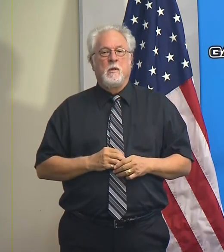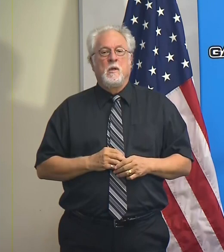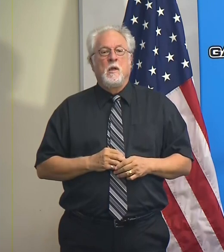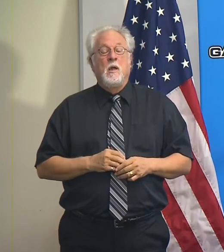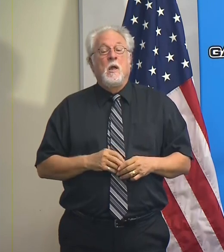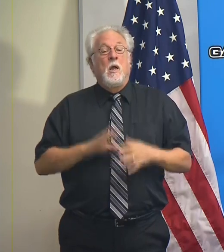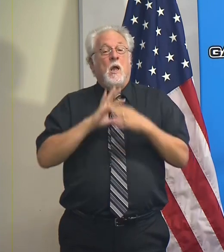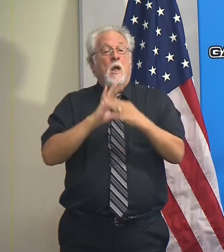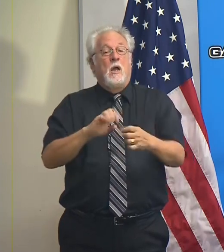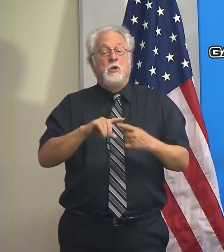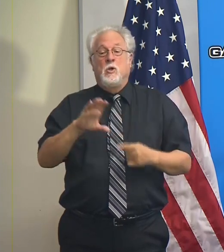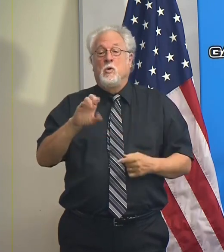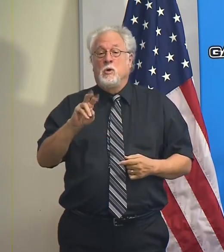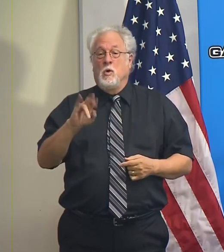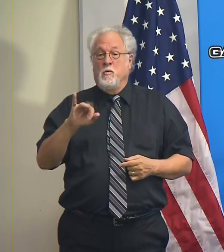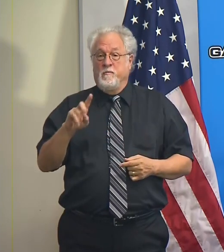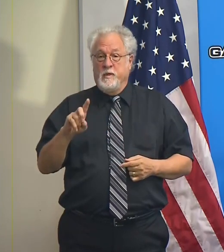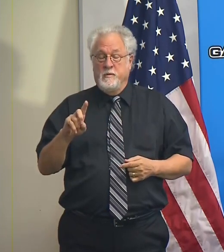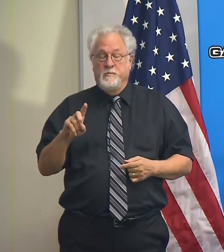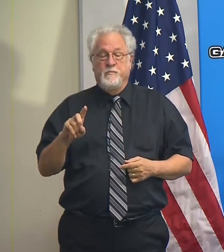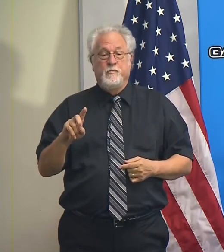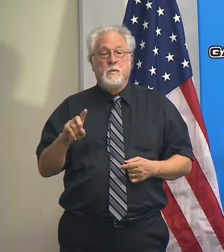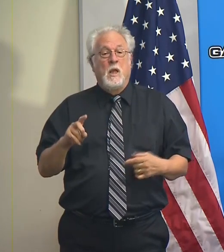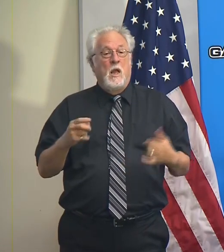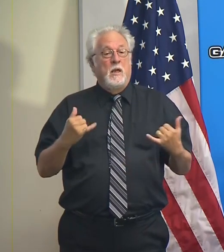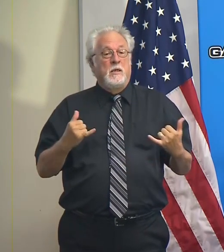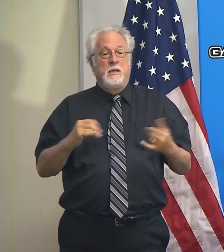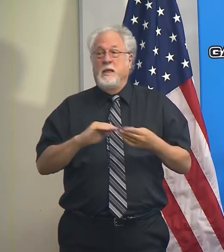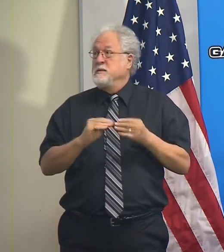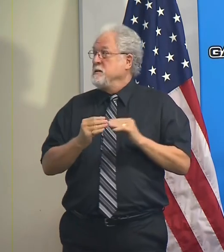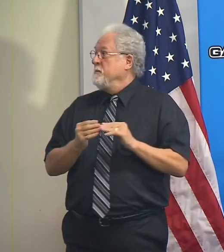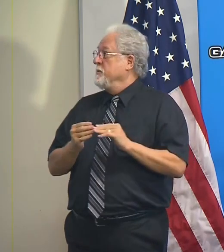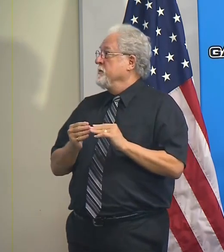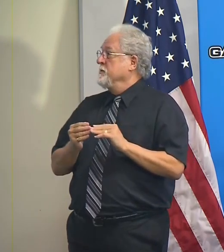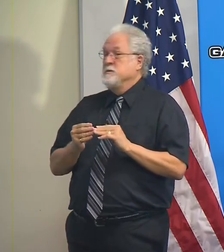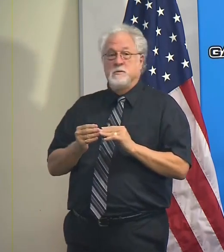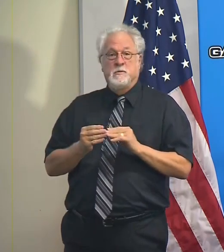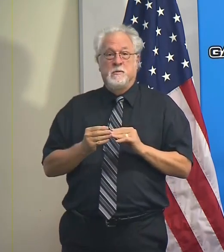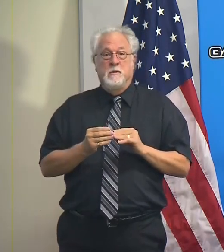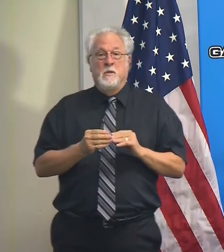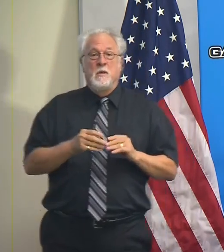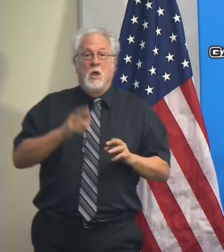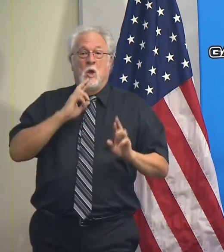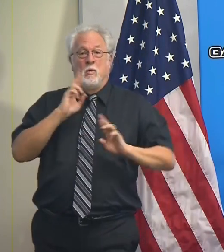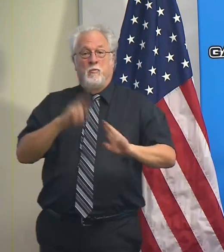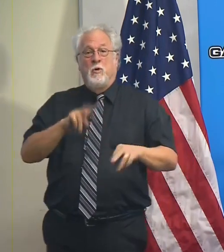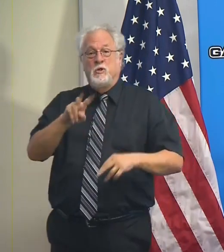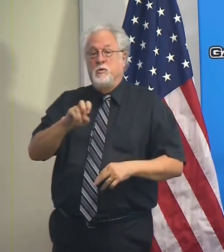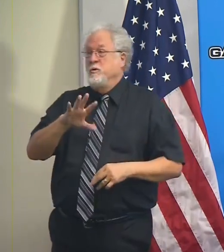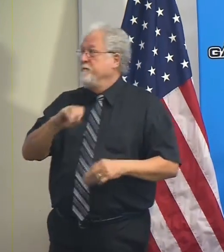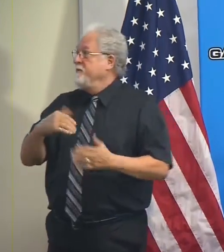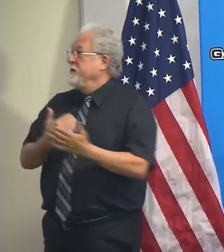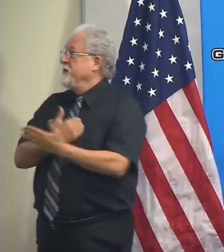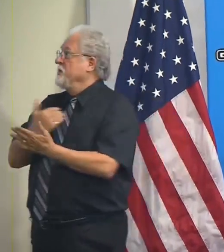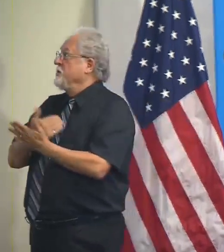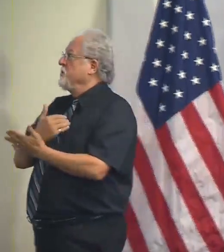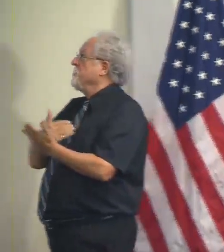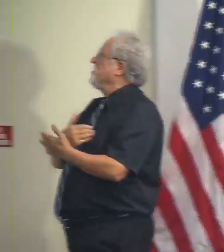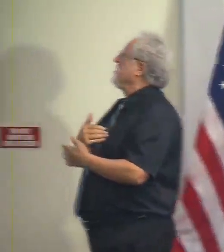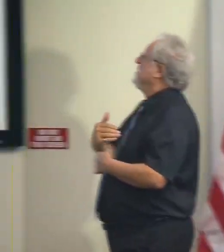With respect to COVID, today's numbers, we are reporting 250 new cases